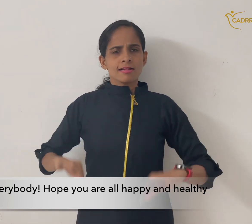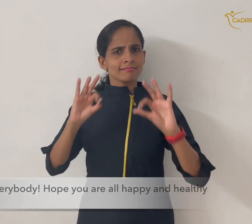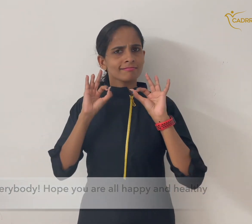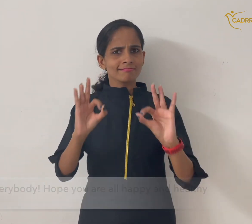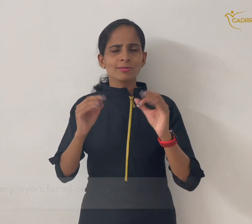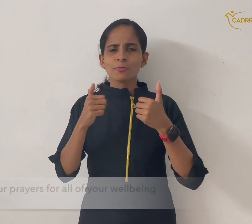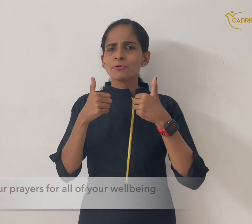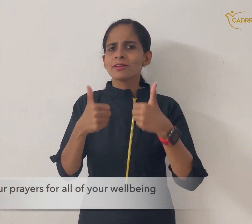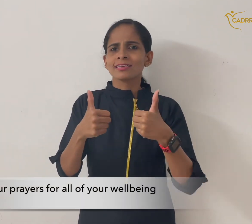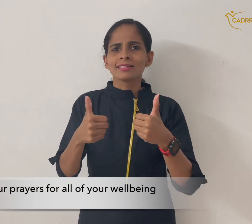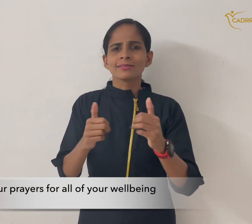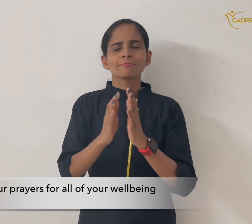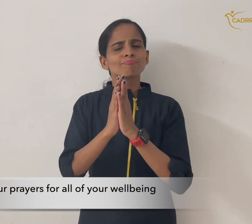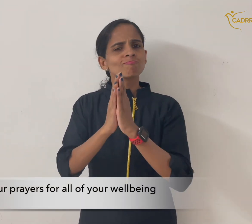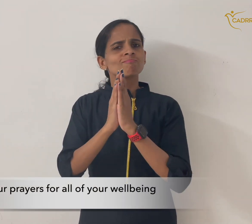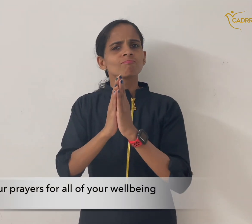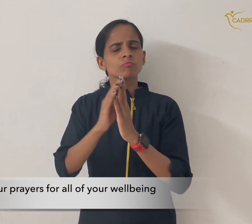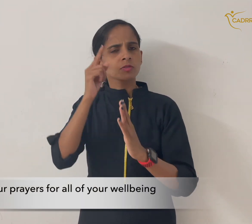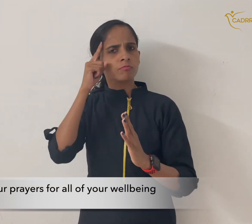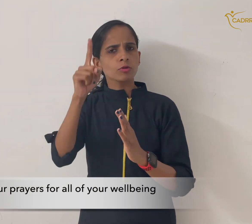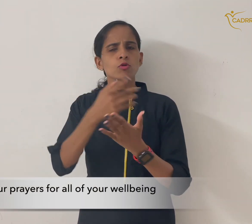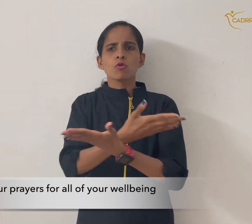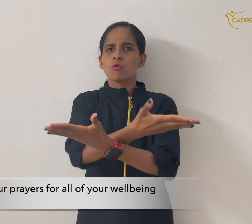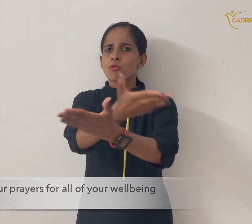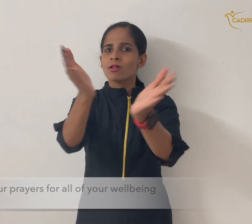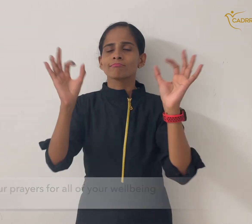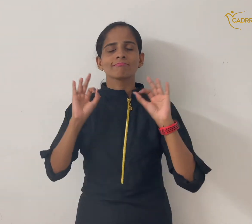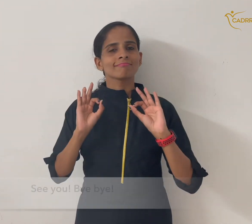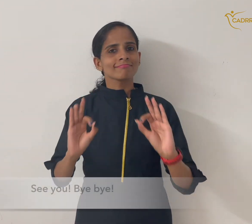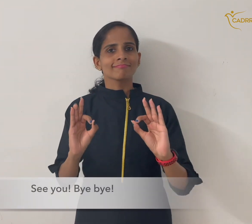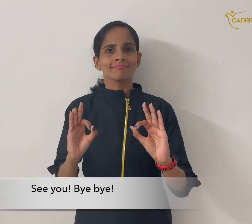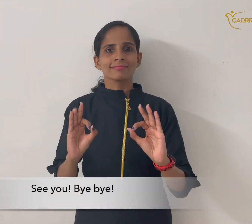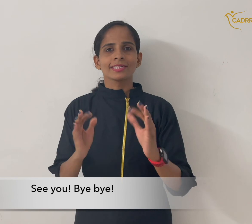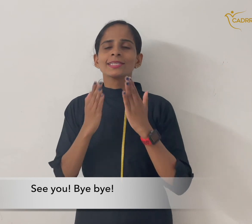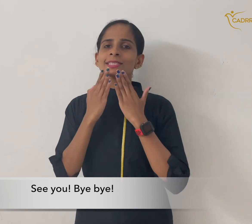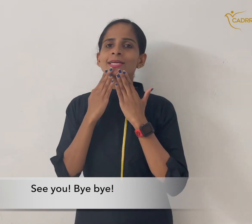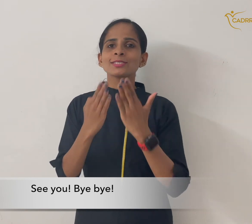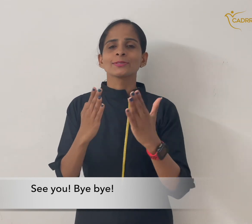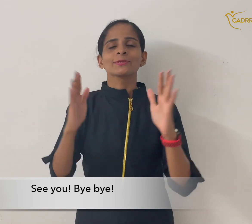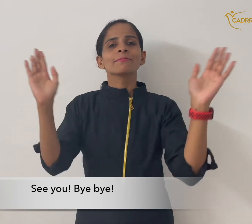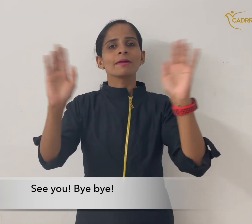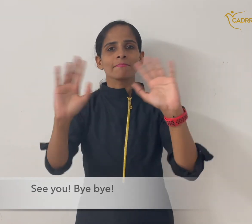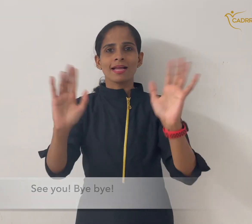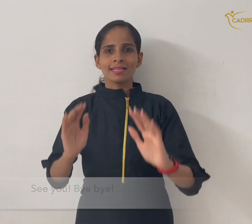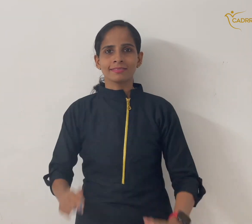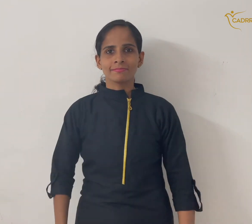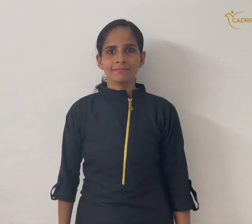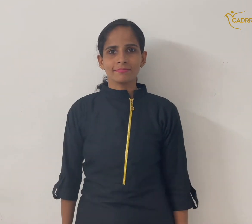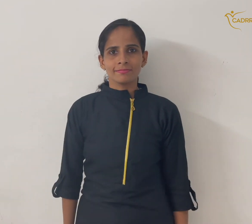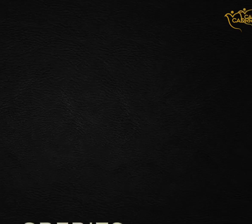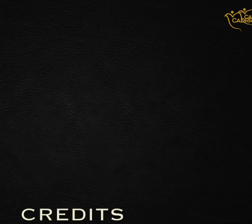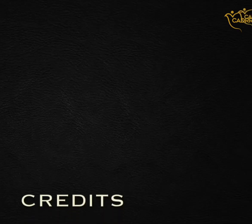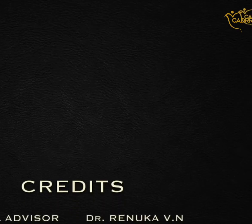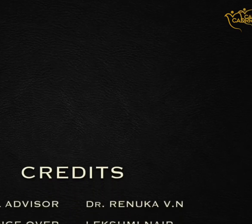Our prayers for all of your well-being. See you. Bye-bye. . . . . . . .